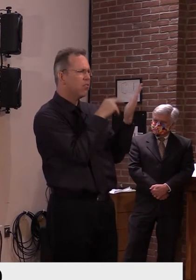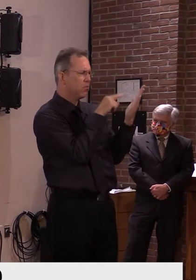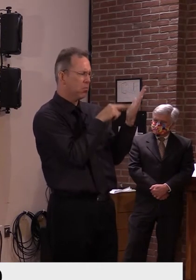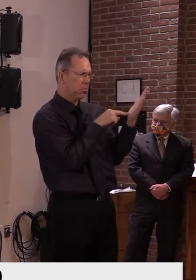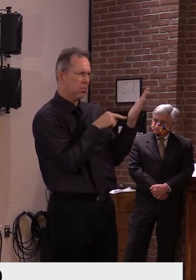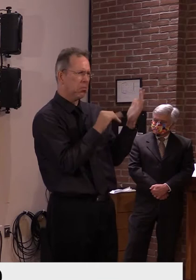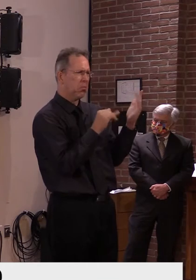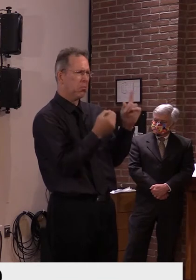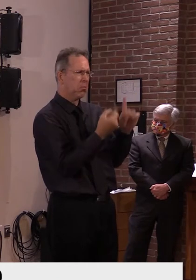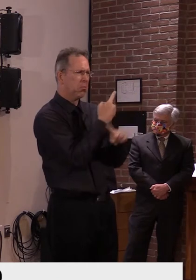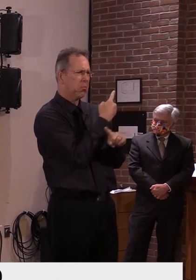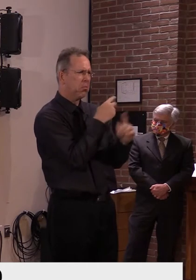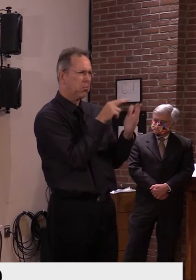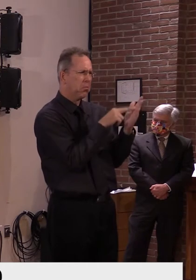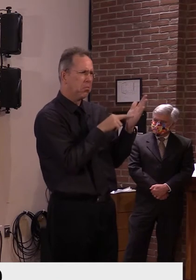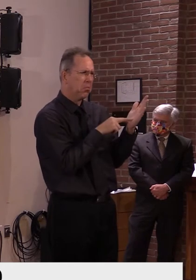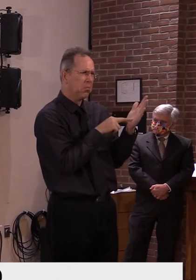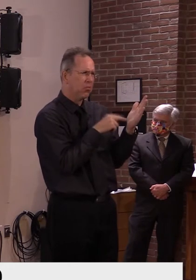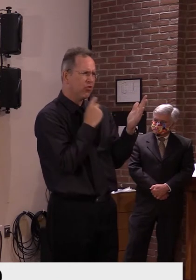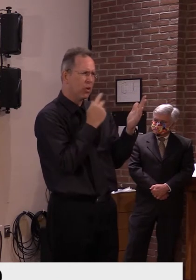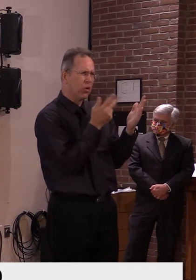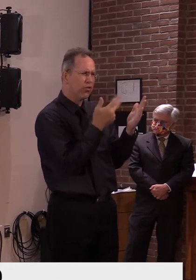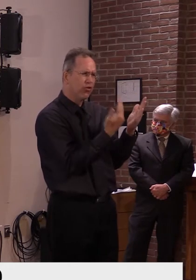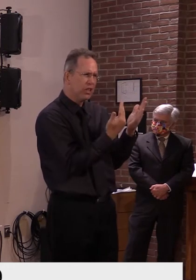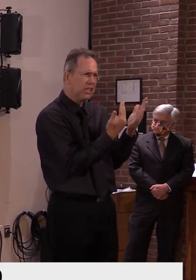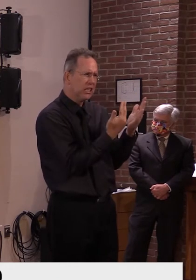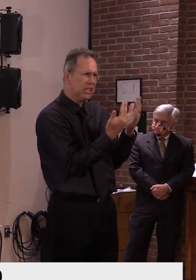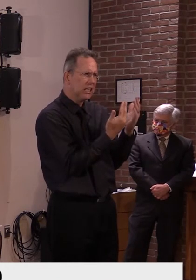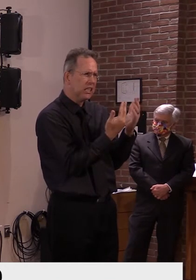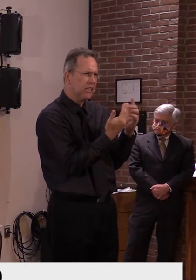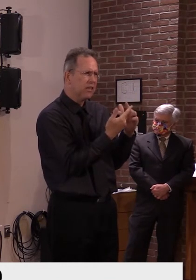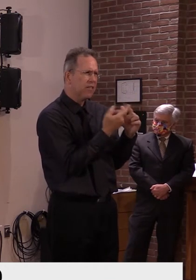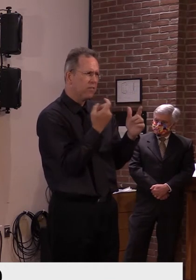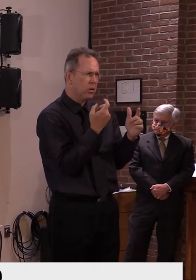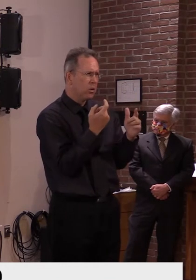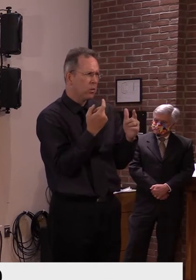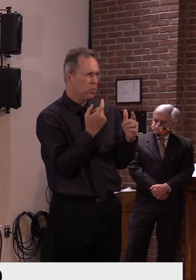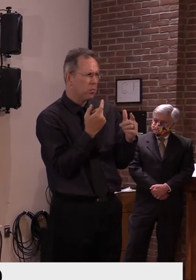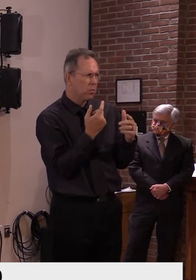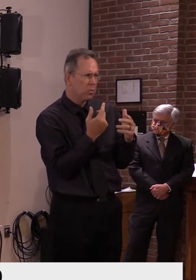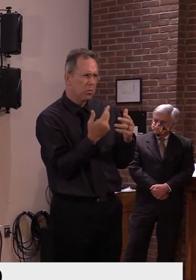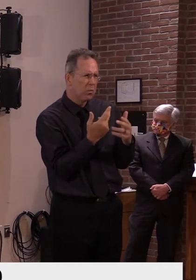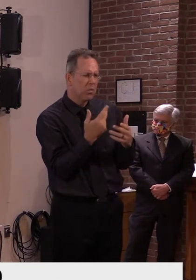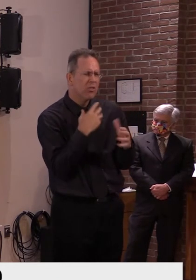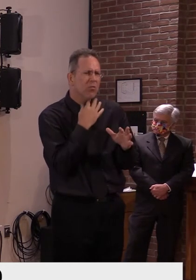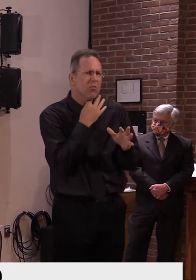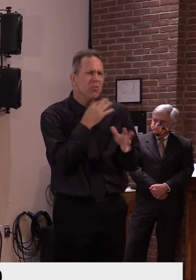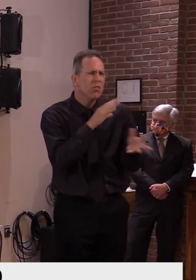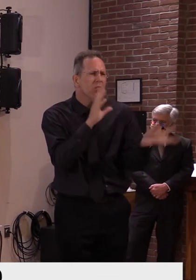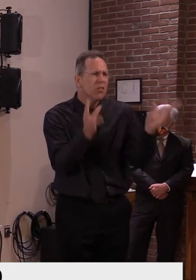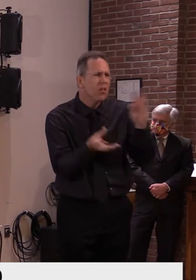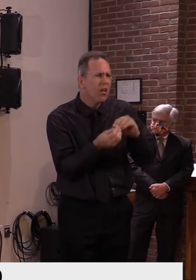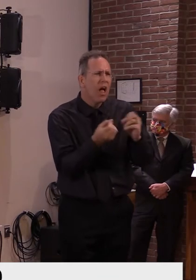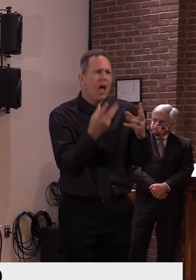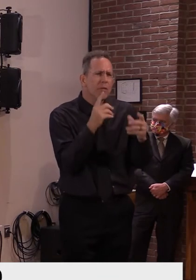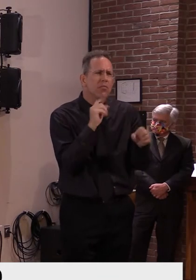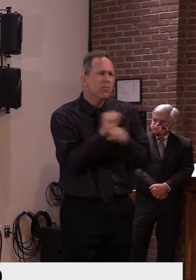cases, two of which are within the past seven days. How many cases are there in total for the Montpelier effort?